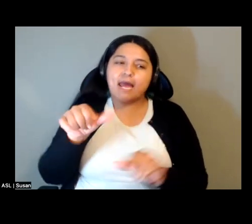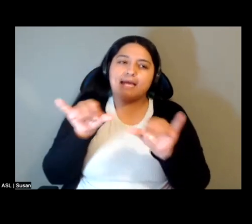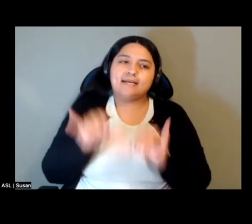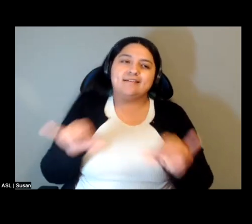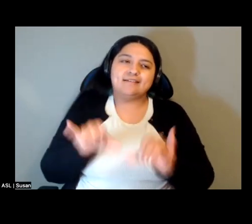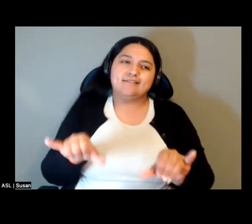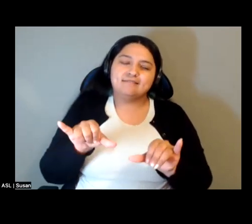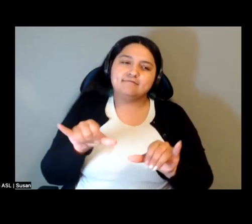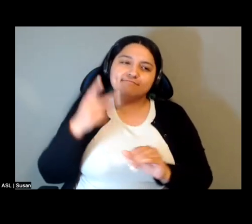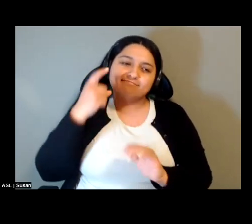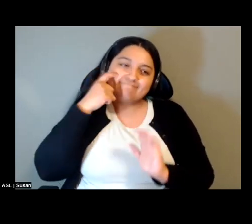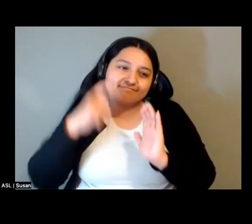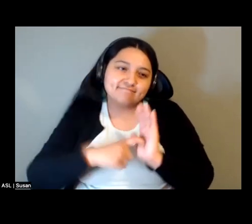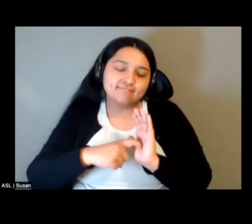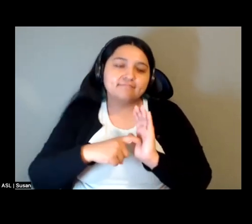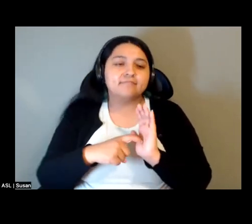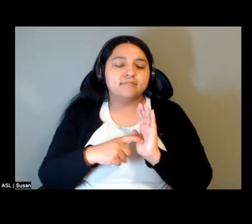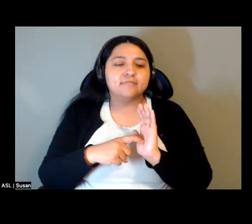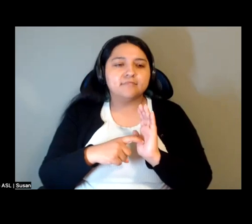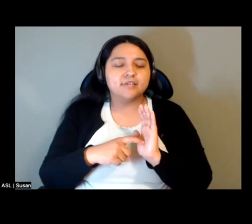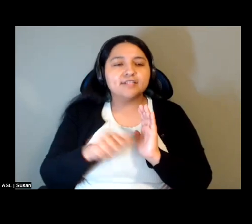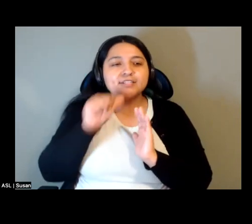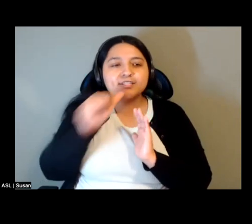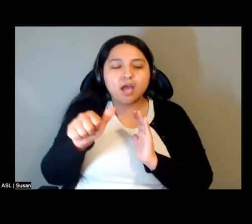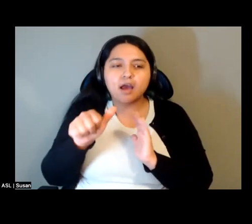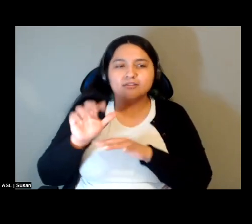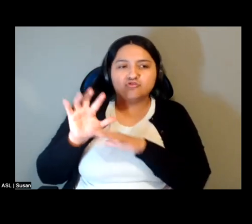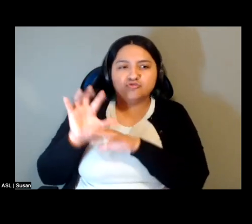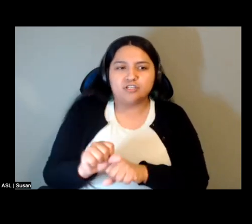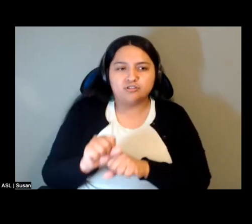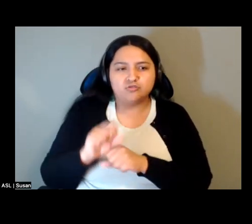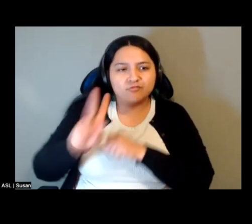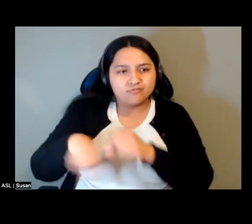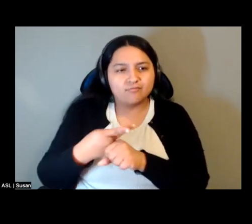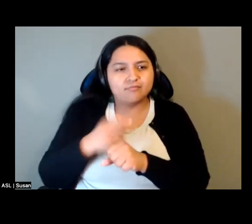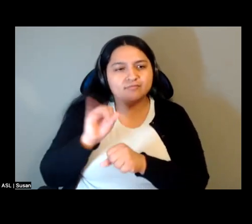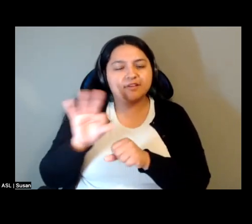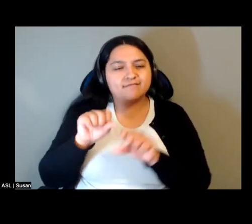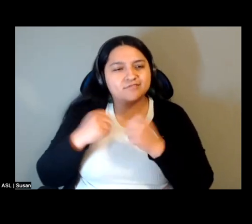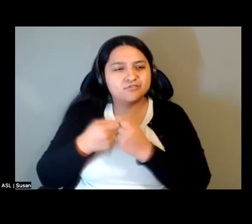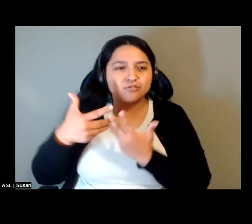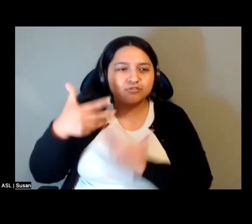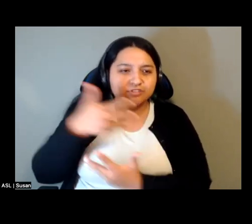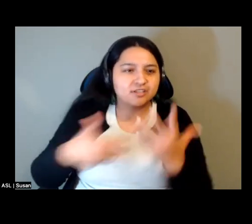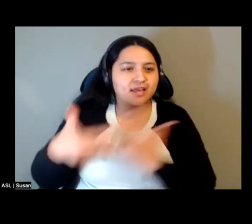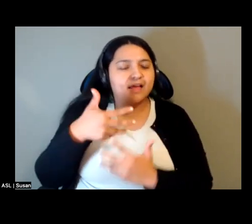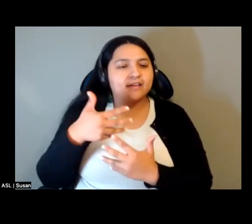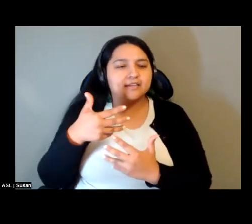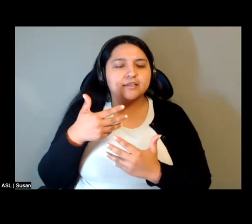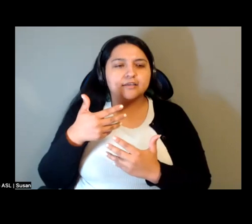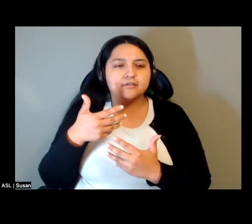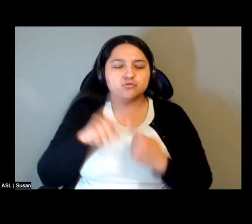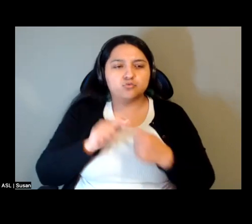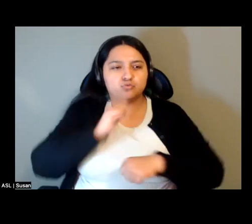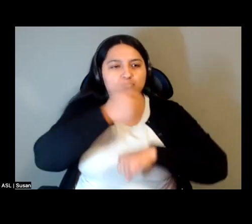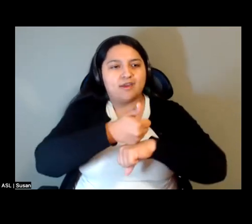considerations beyond traditional forms of sociality and collective mobilization to include something more fleeting,